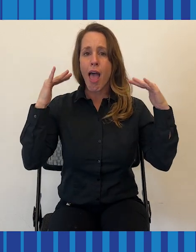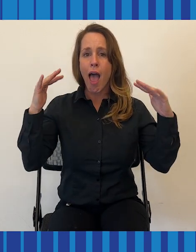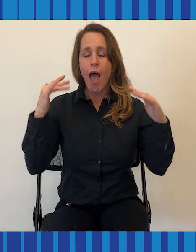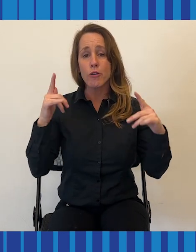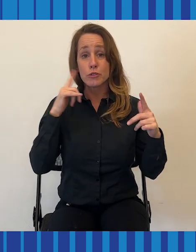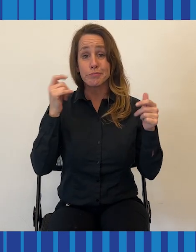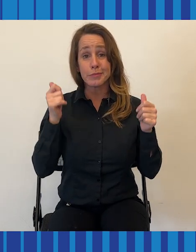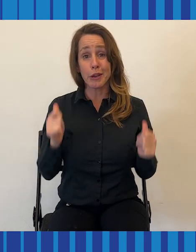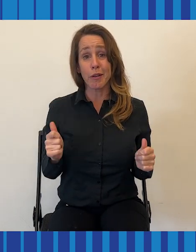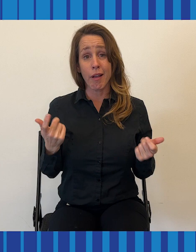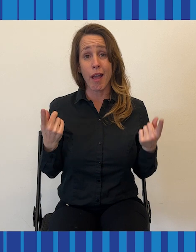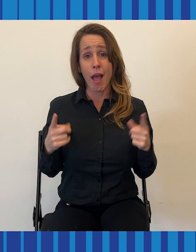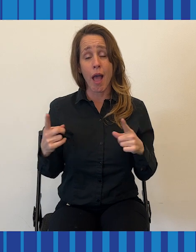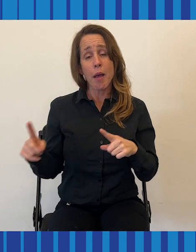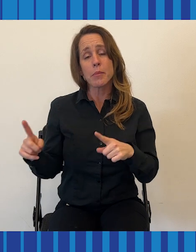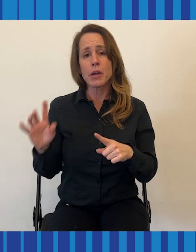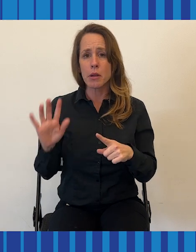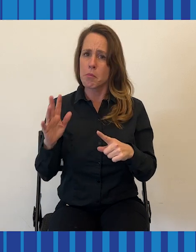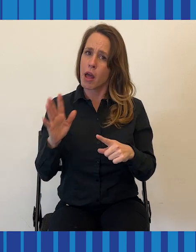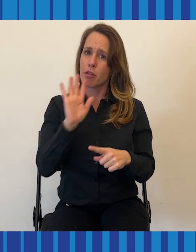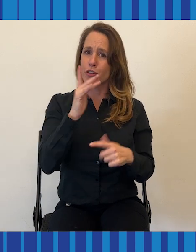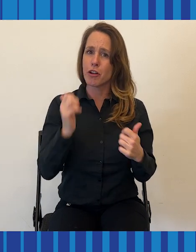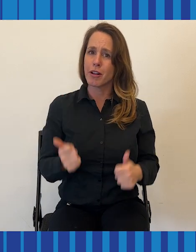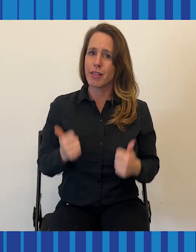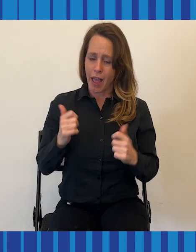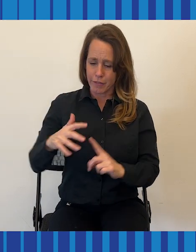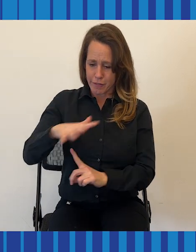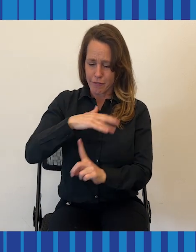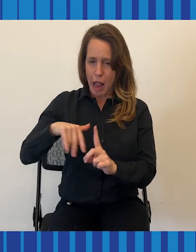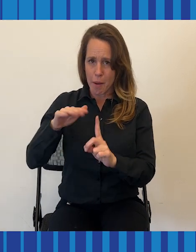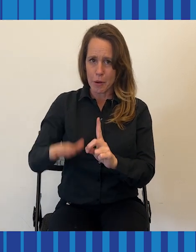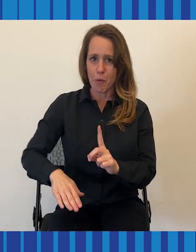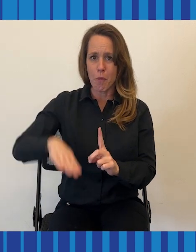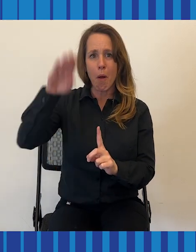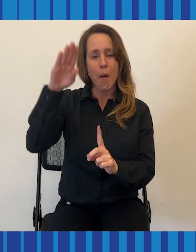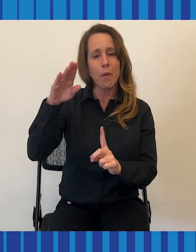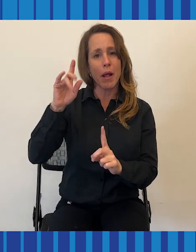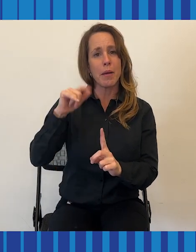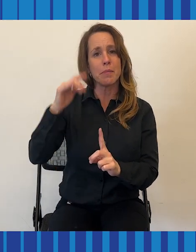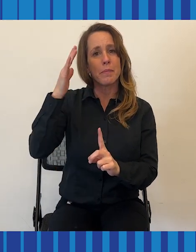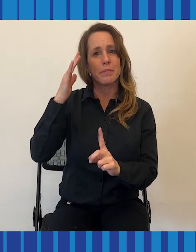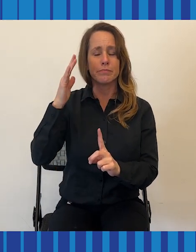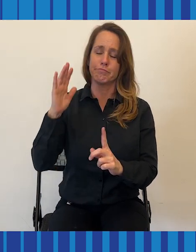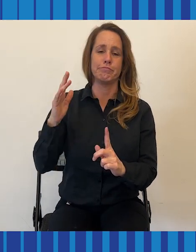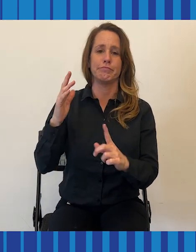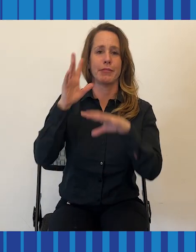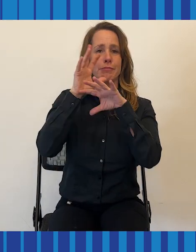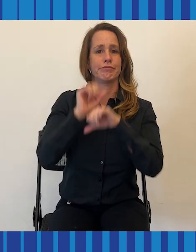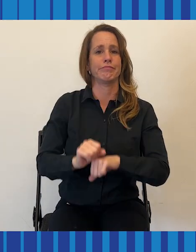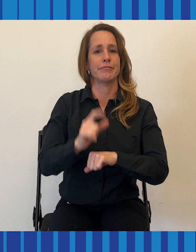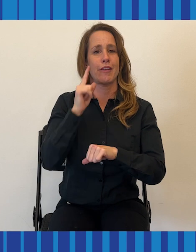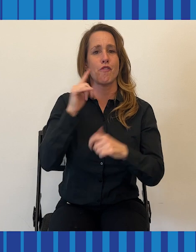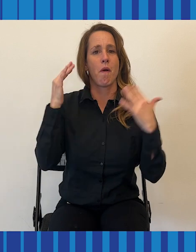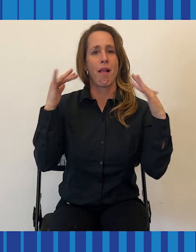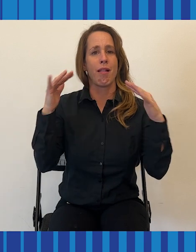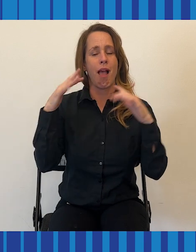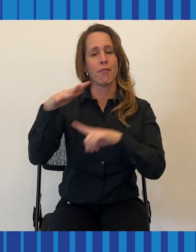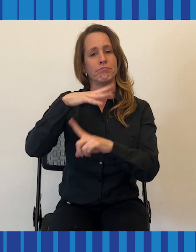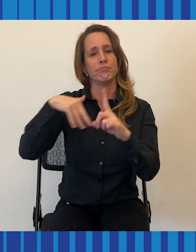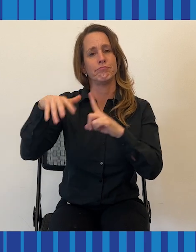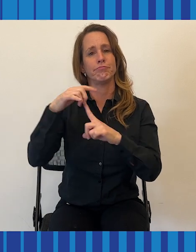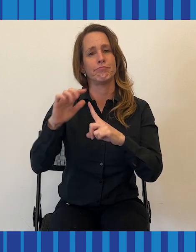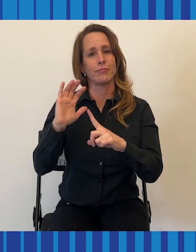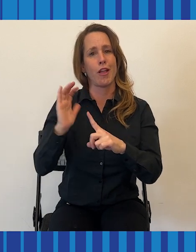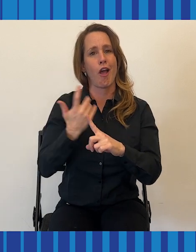they're around such loud sounds. So that's why they're turning the music up, because we live in such a